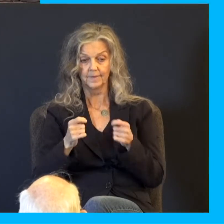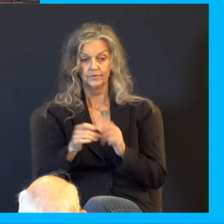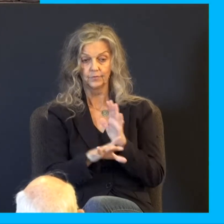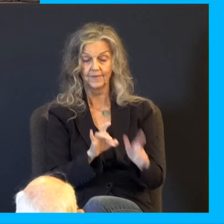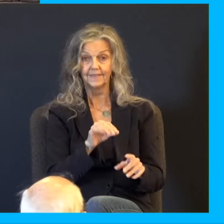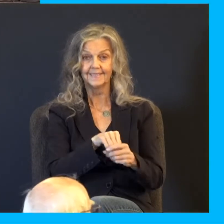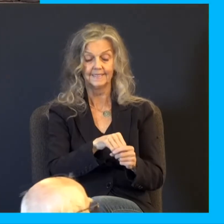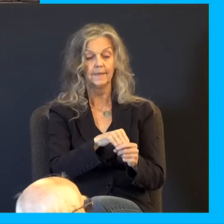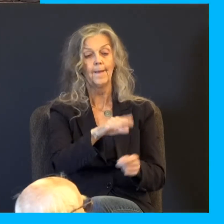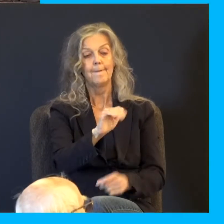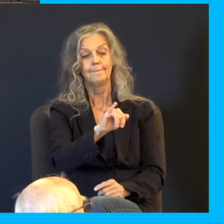He's talking about them selling Joseph.